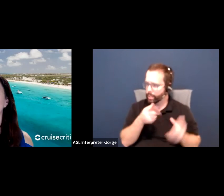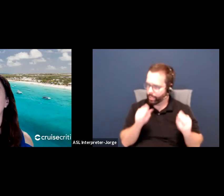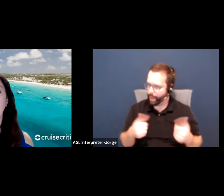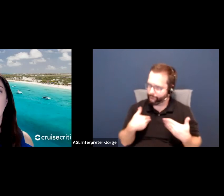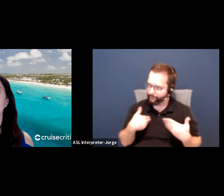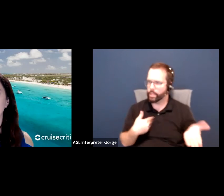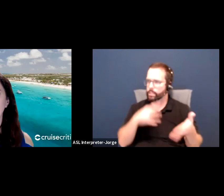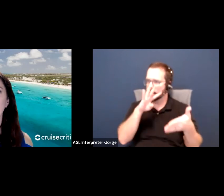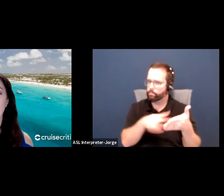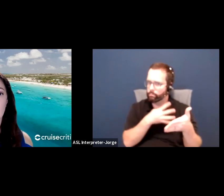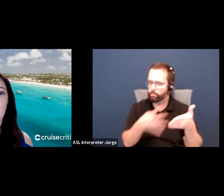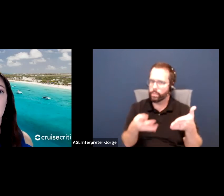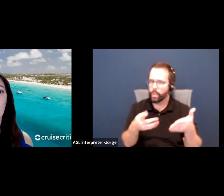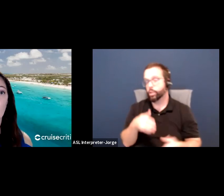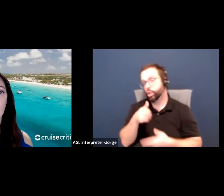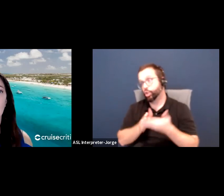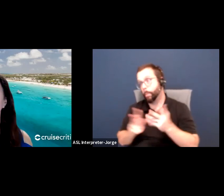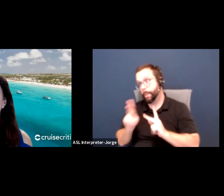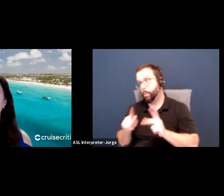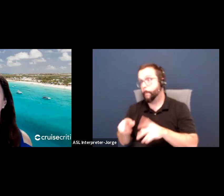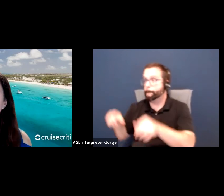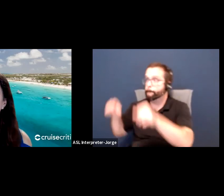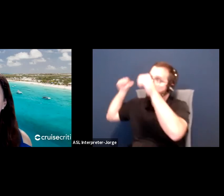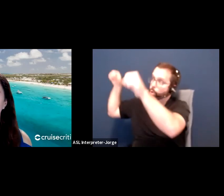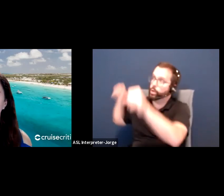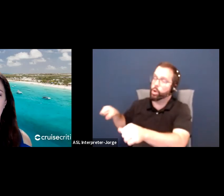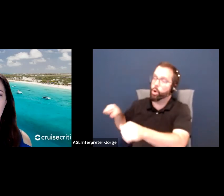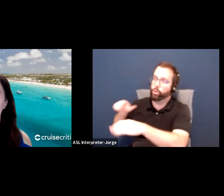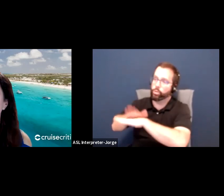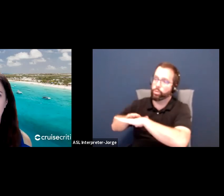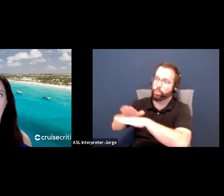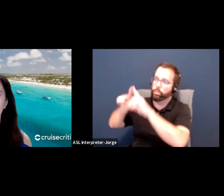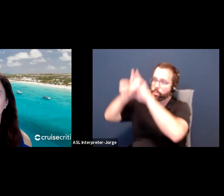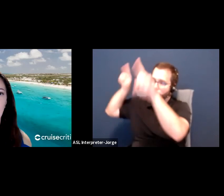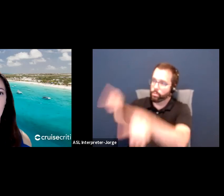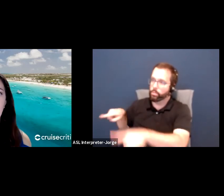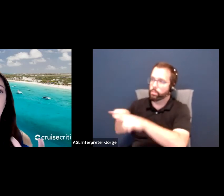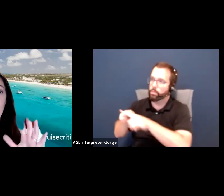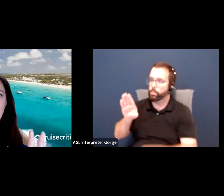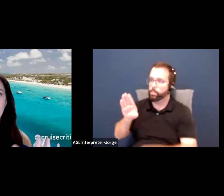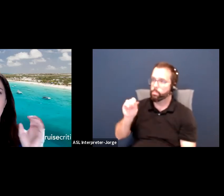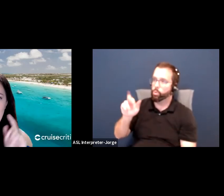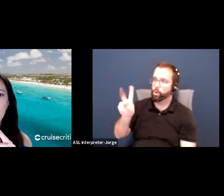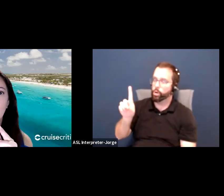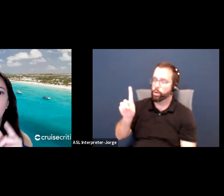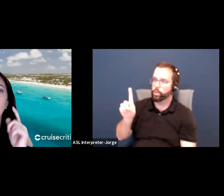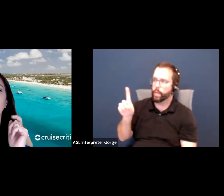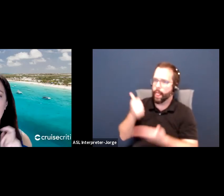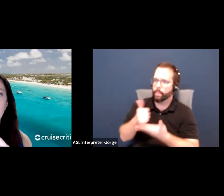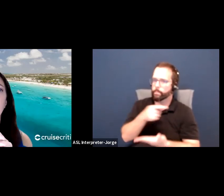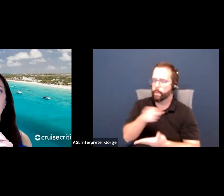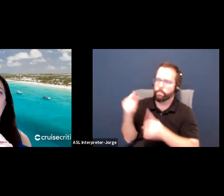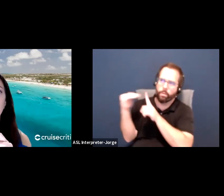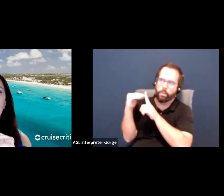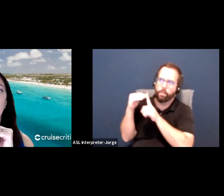And what I've done, like some people put it on their board and they look at it and they're just like, am I on target? You know, it reminds them, this is my goal.